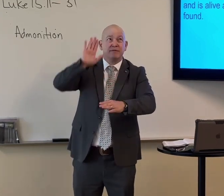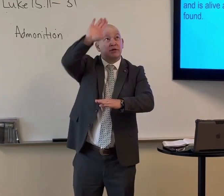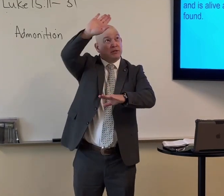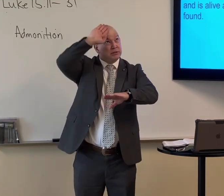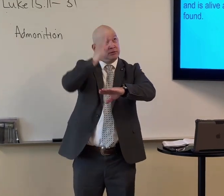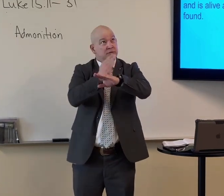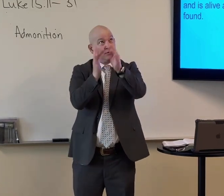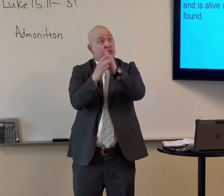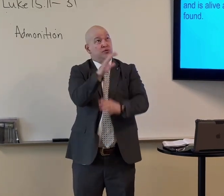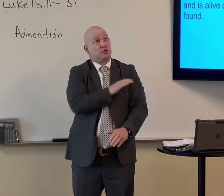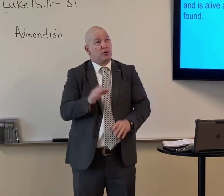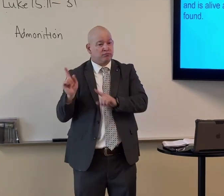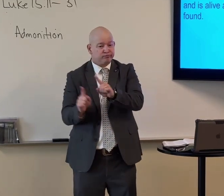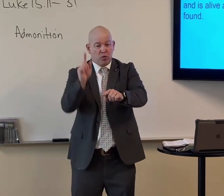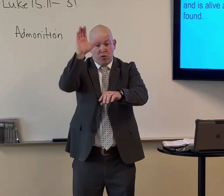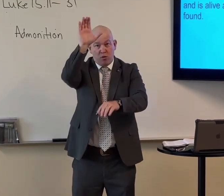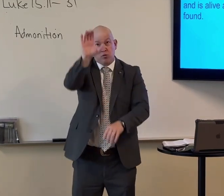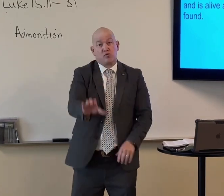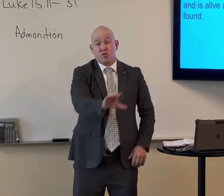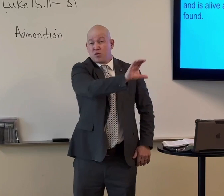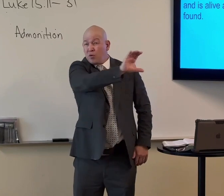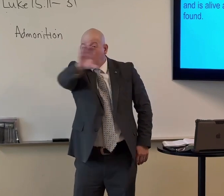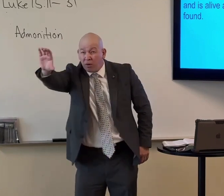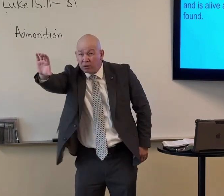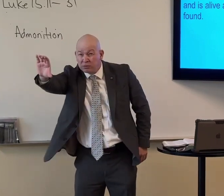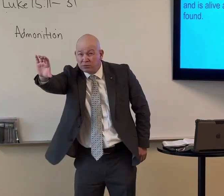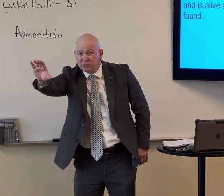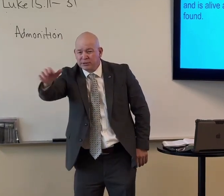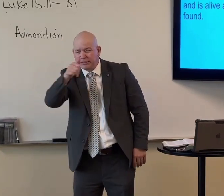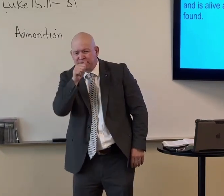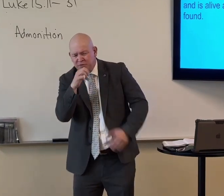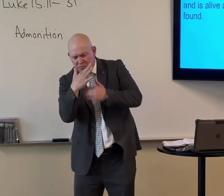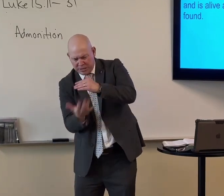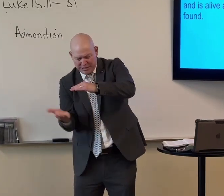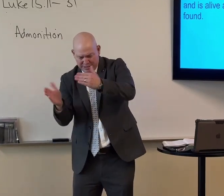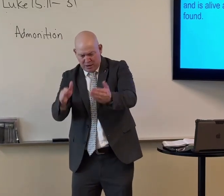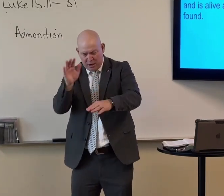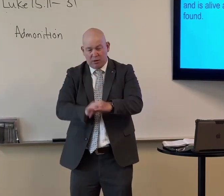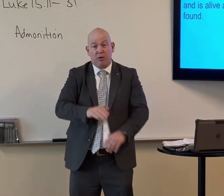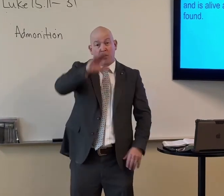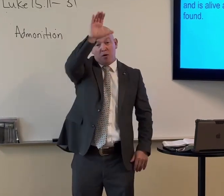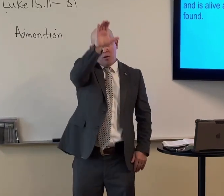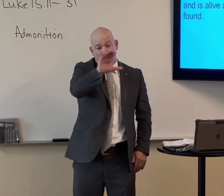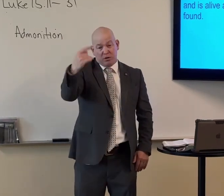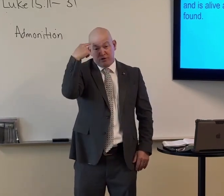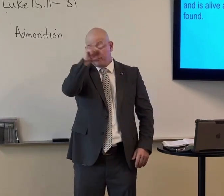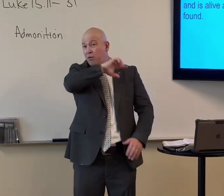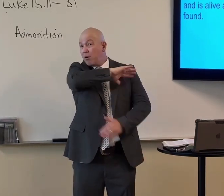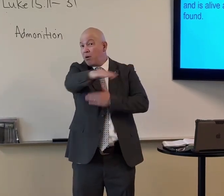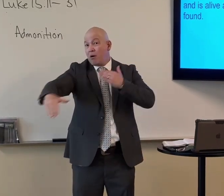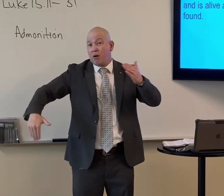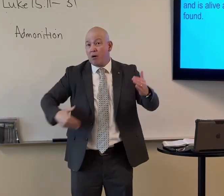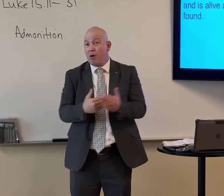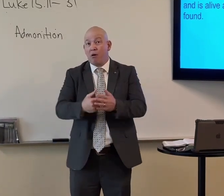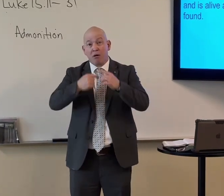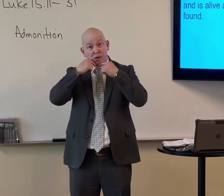But he loves us so much. He sent his son. Jesus Christ. To die on the cross. To suffer. Bleed. And die.